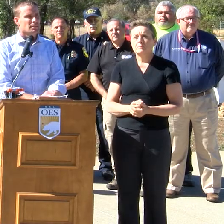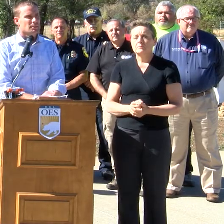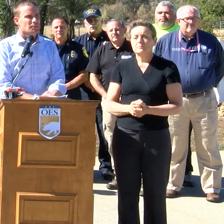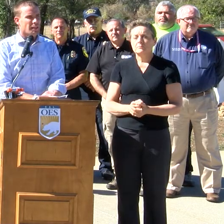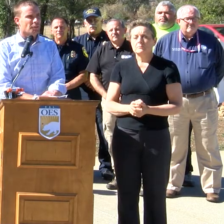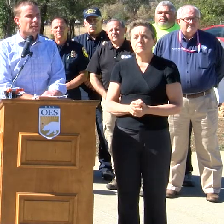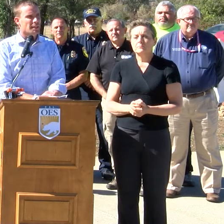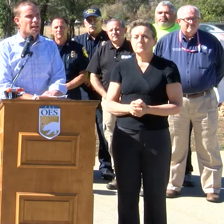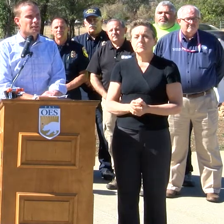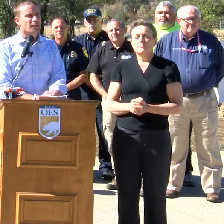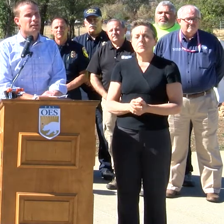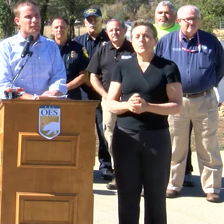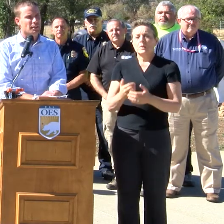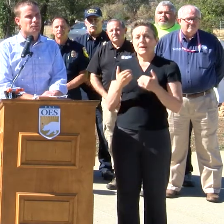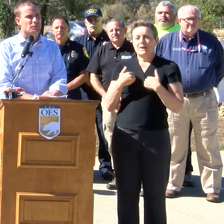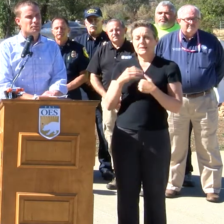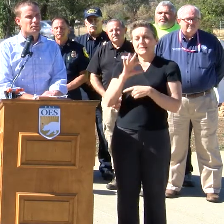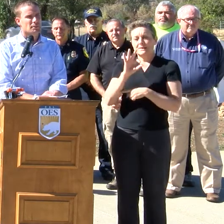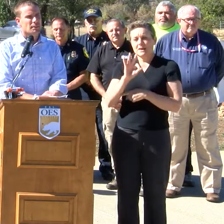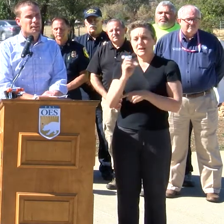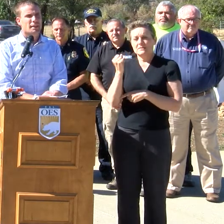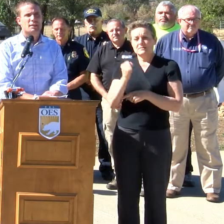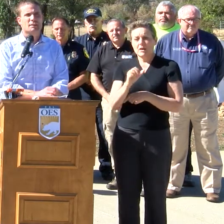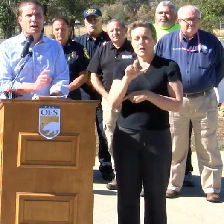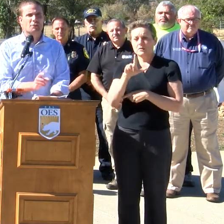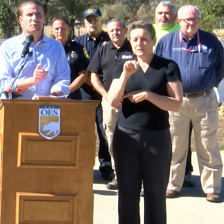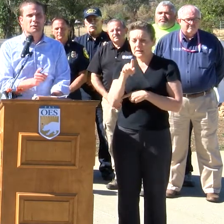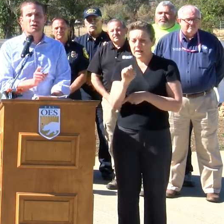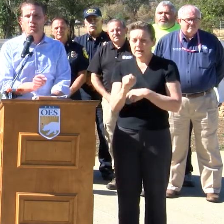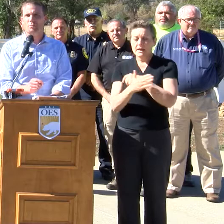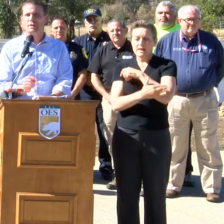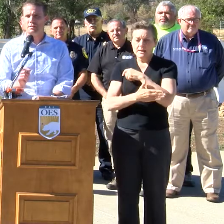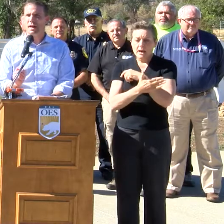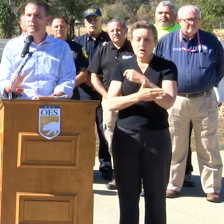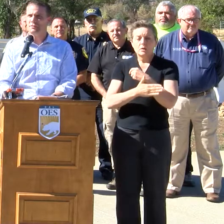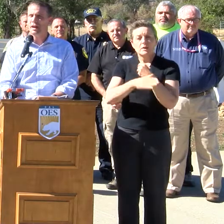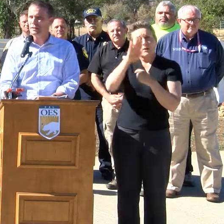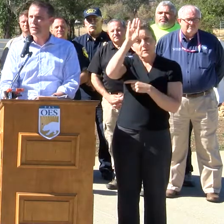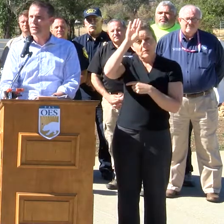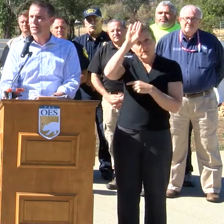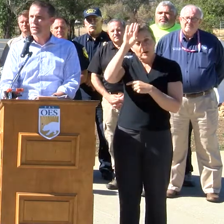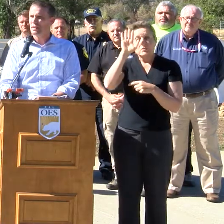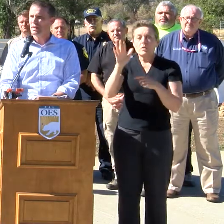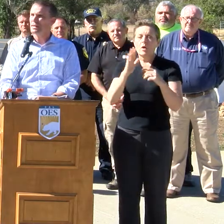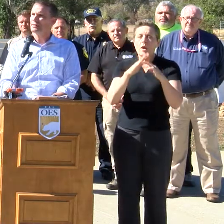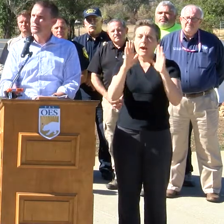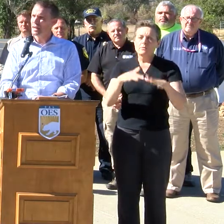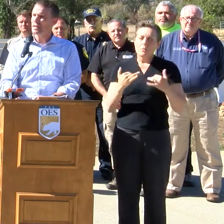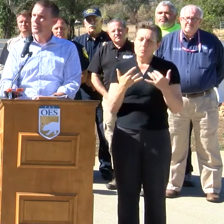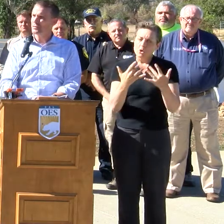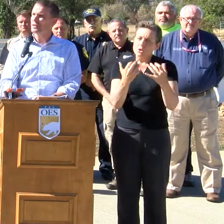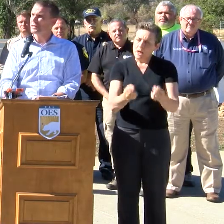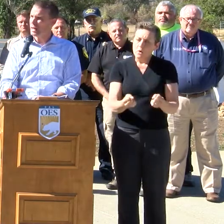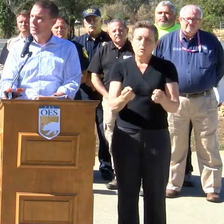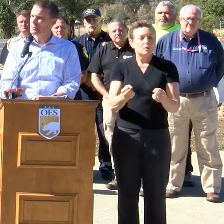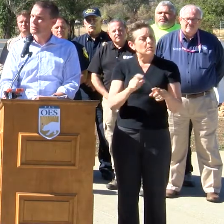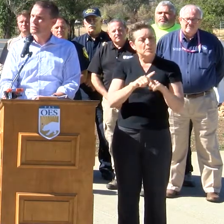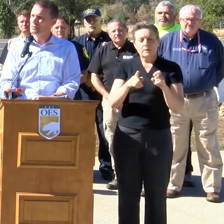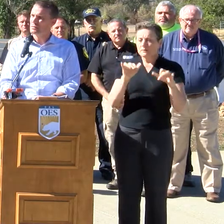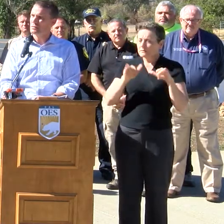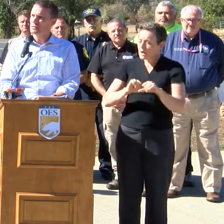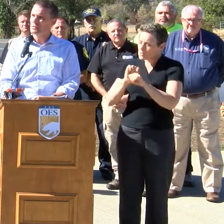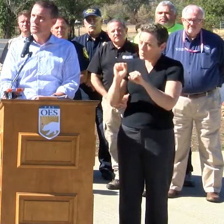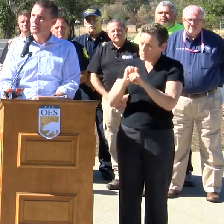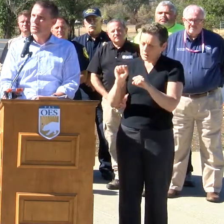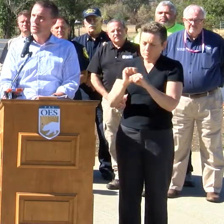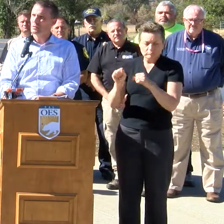South Lake County firefighters that lost their home in the Valley Fire and stayed on the front lines